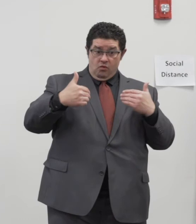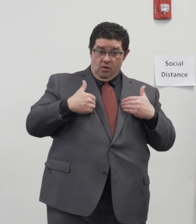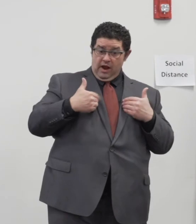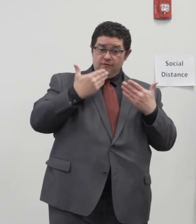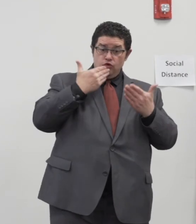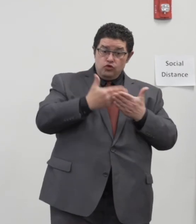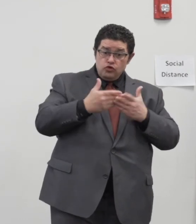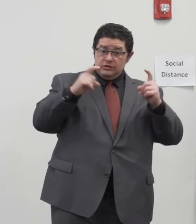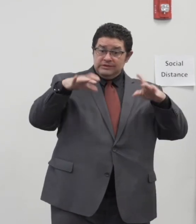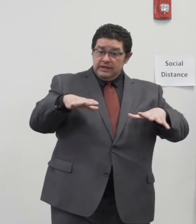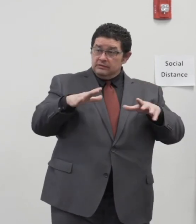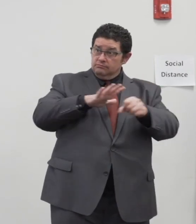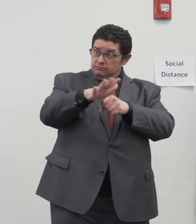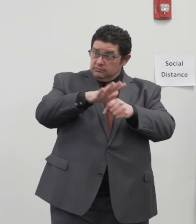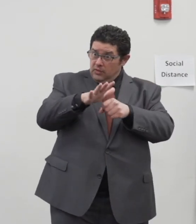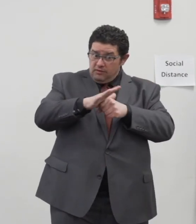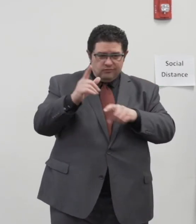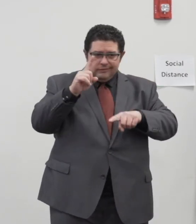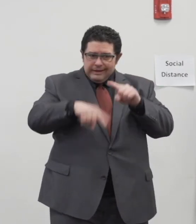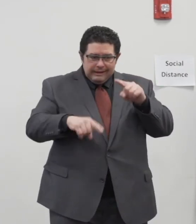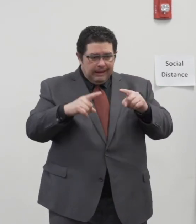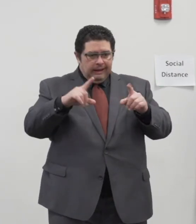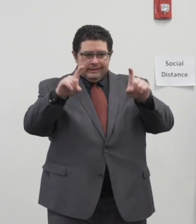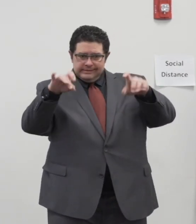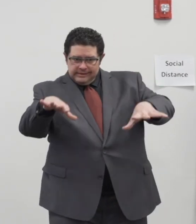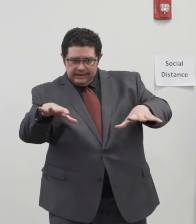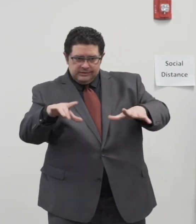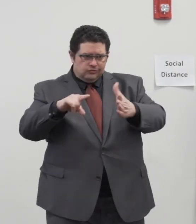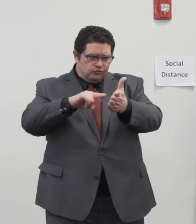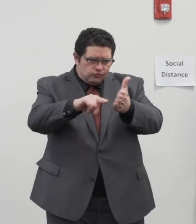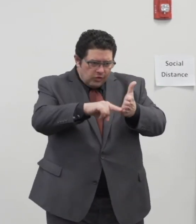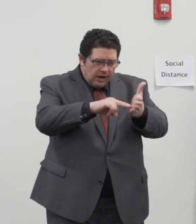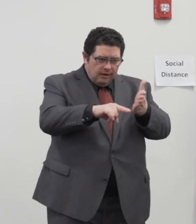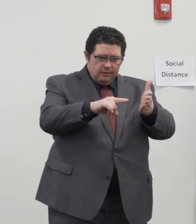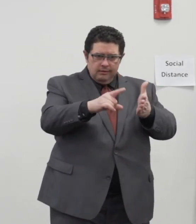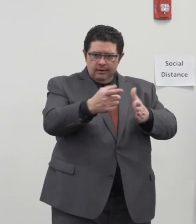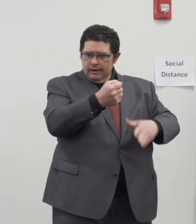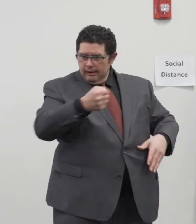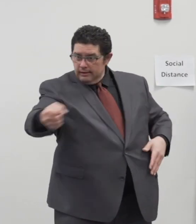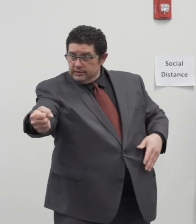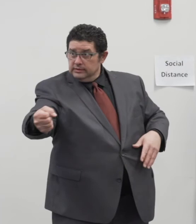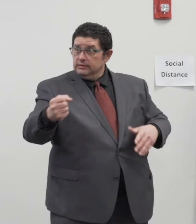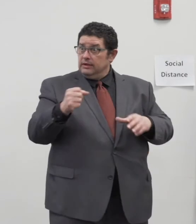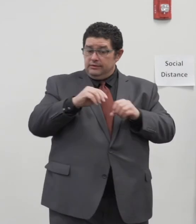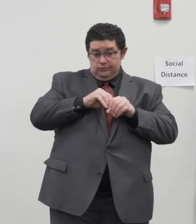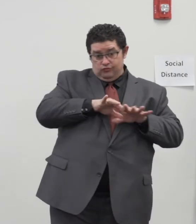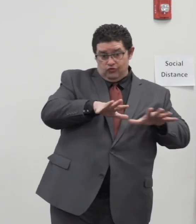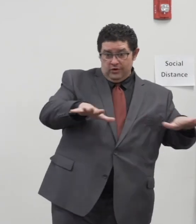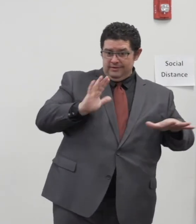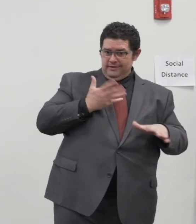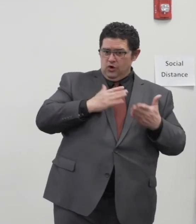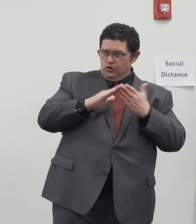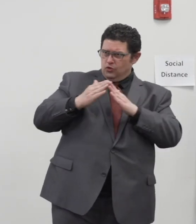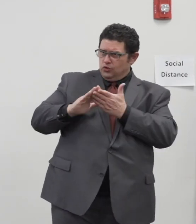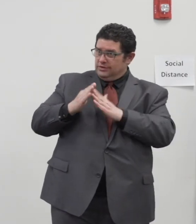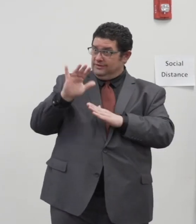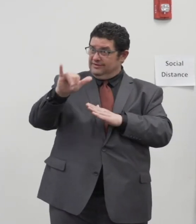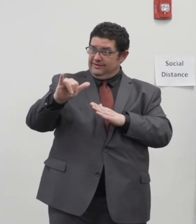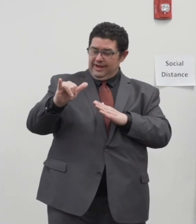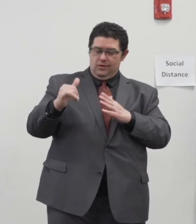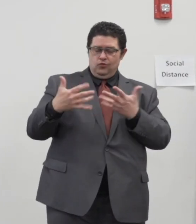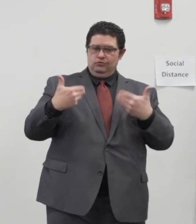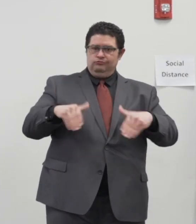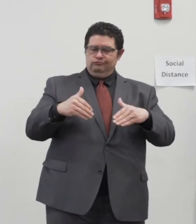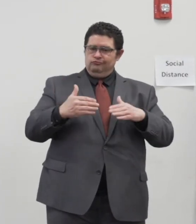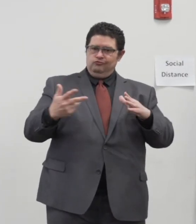able to test track isolate and contain the spread of this virus in our community and that would put us at high risk